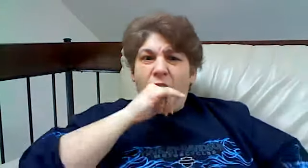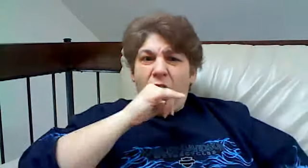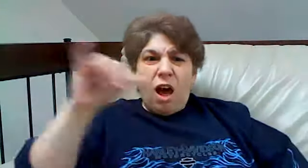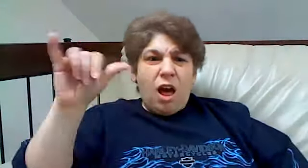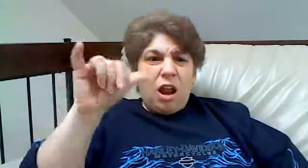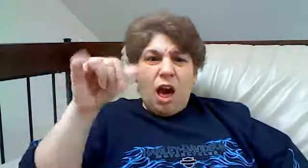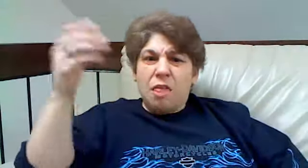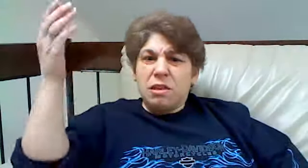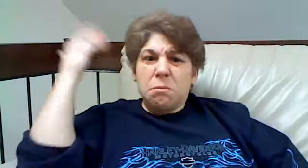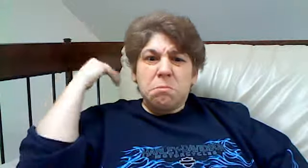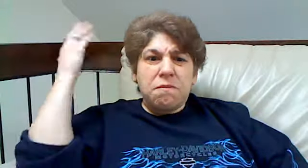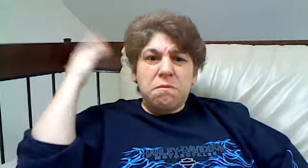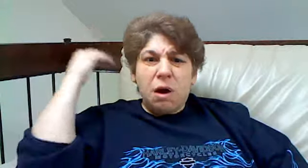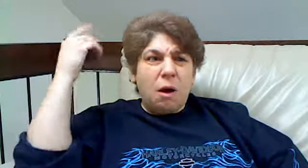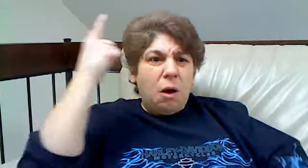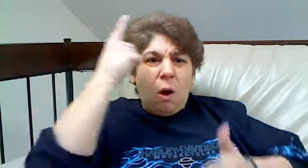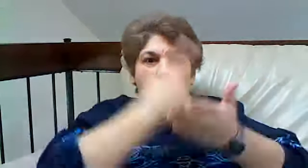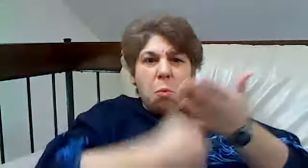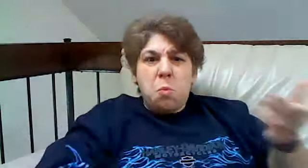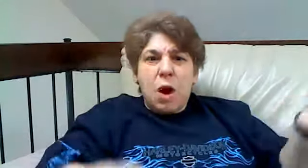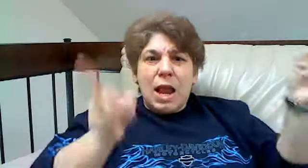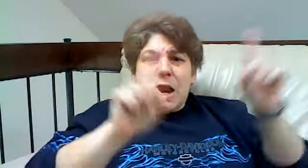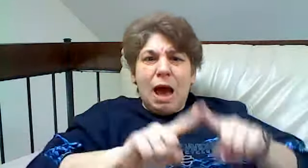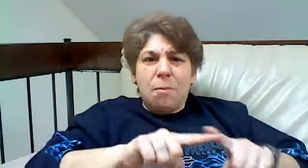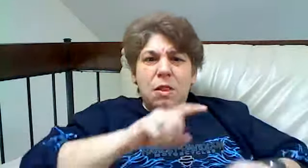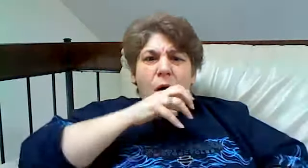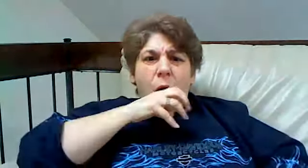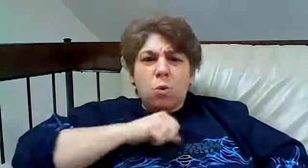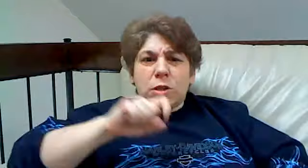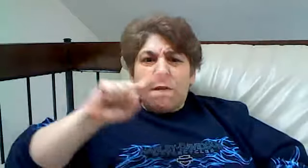In the network, AT&T is getting faster with 4G. AT